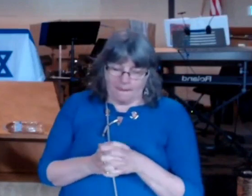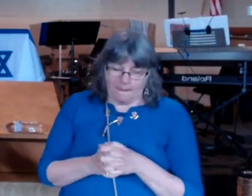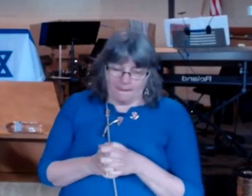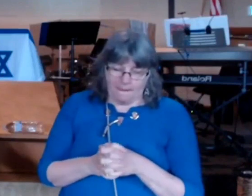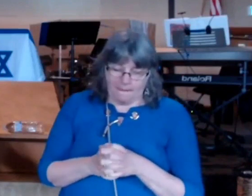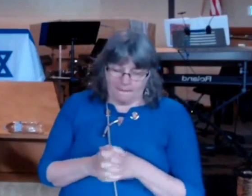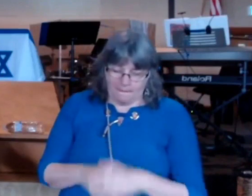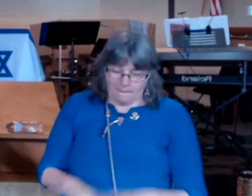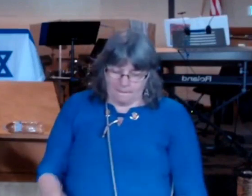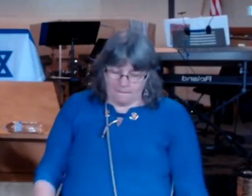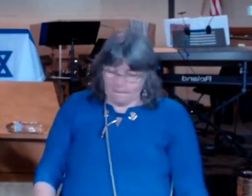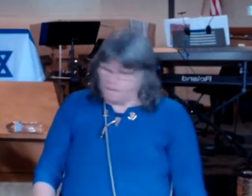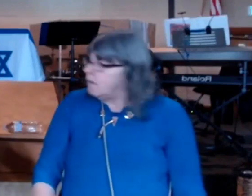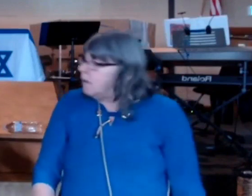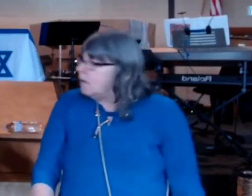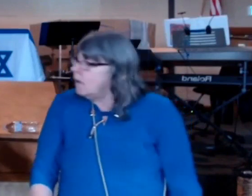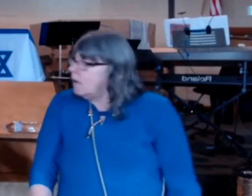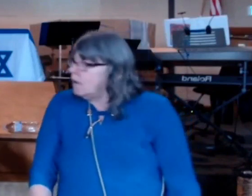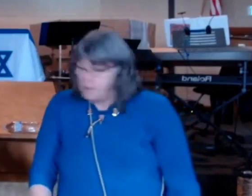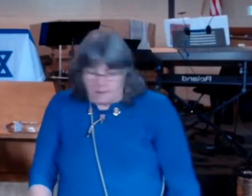of sin